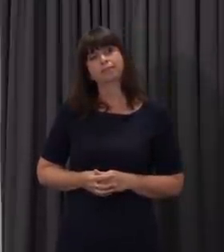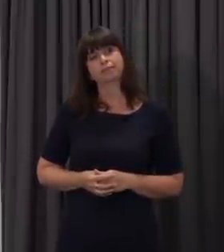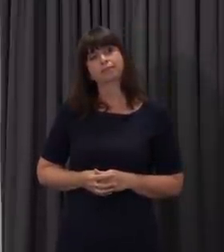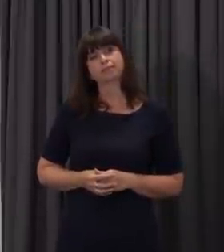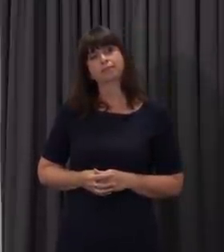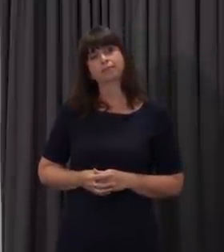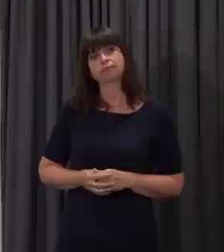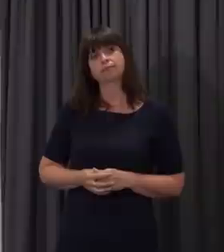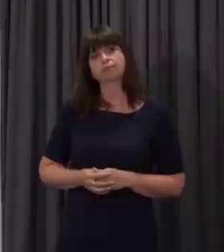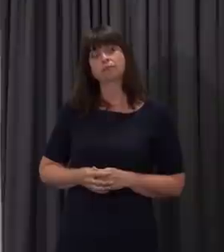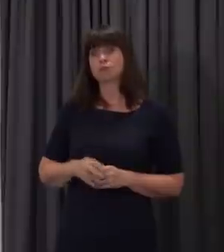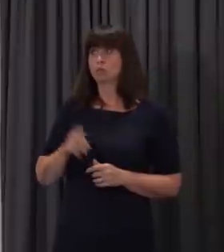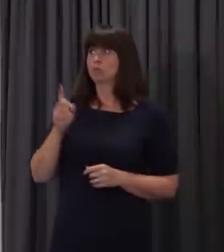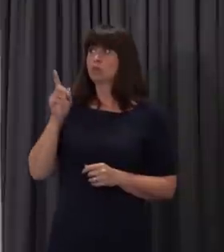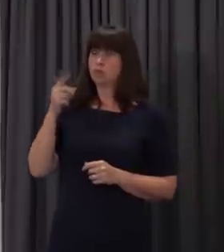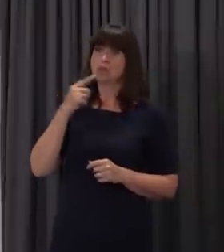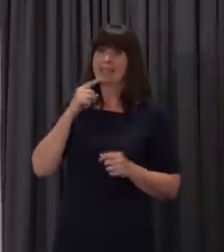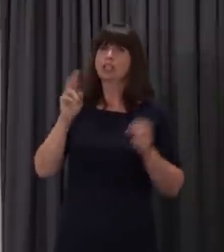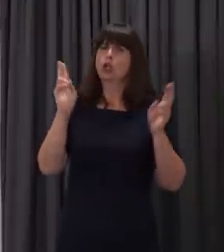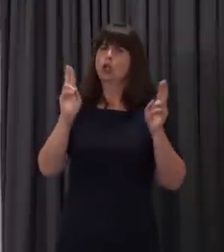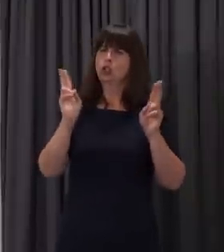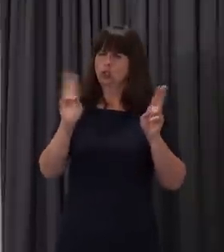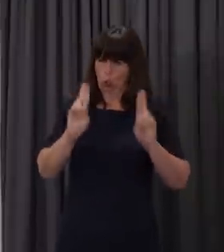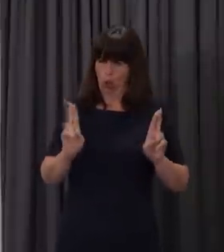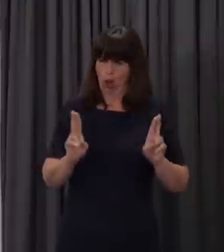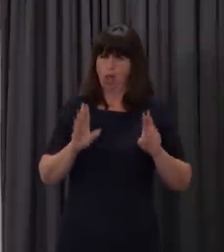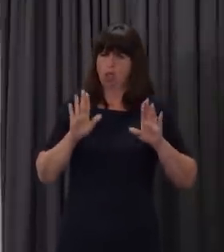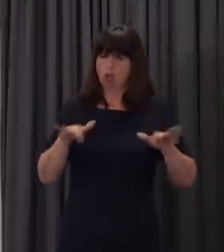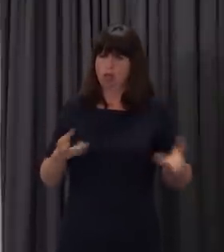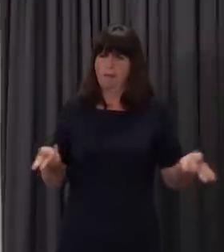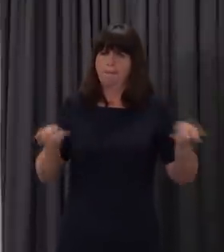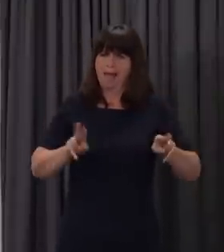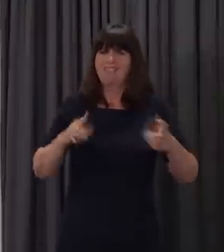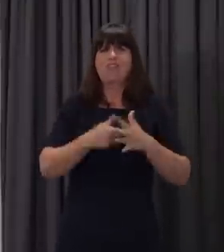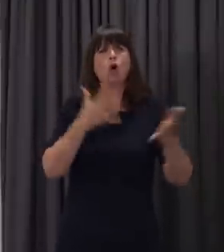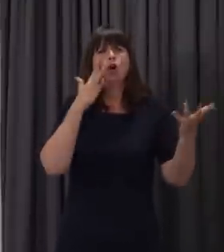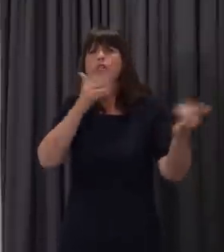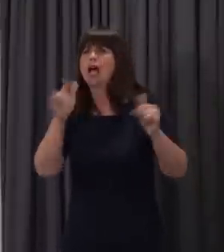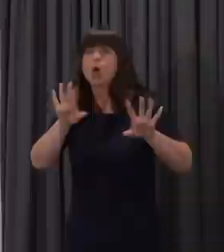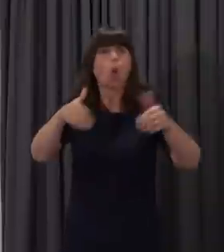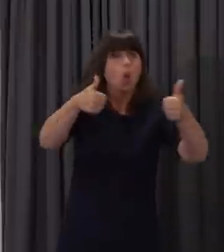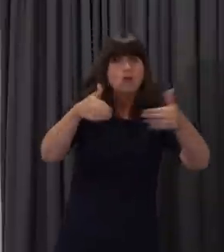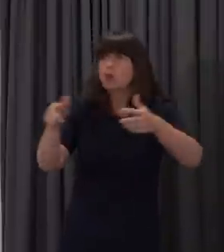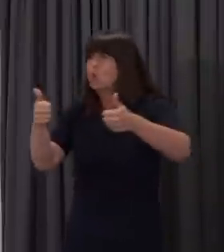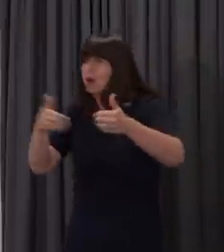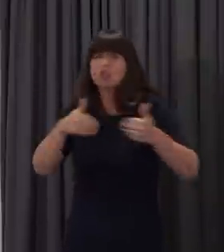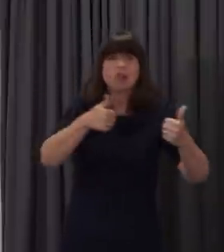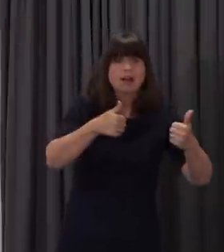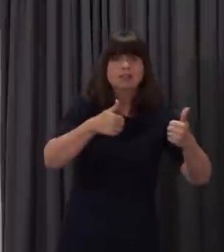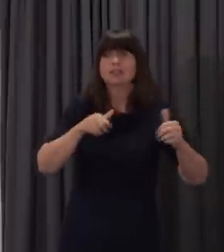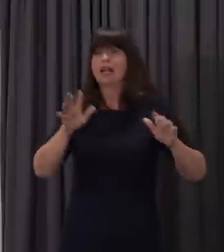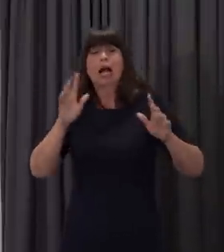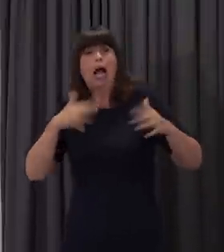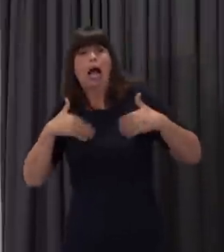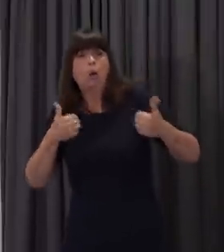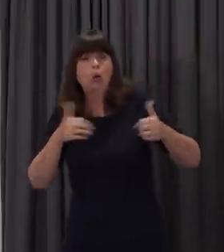describe this as a check-in and as a catch-up opportunity, but one union has said that those are not good enough reasons